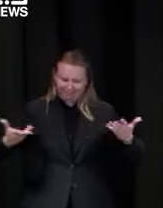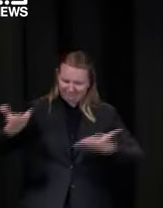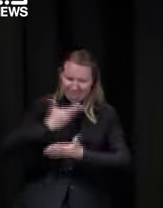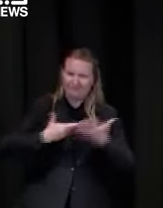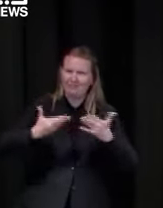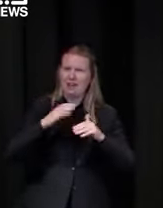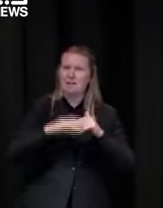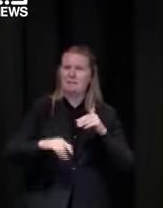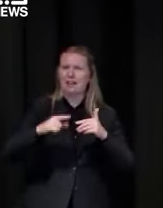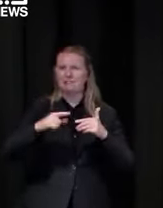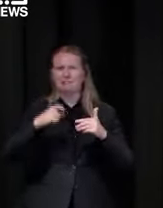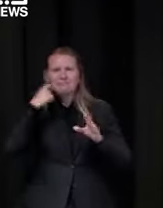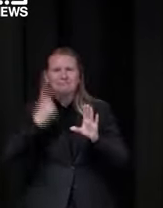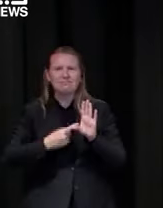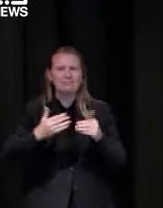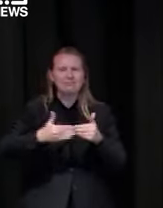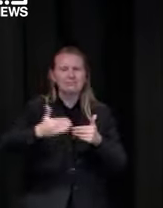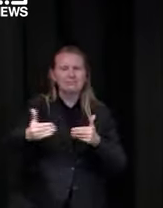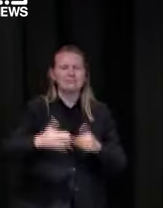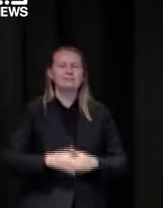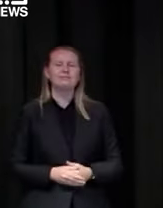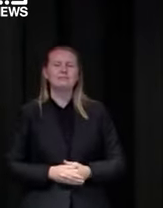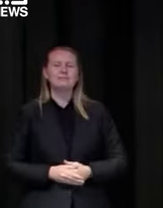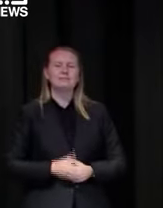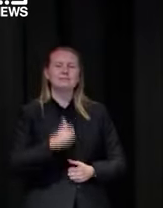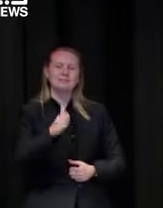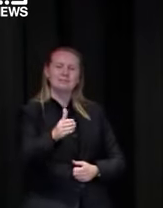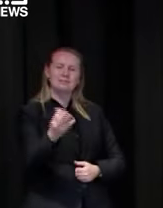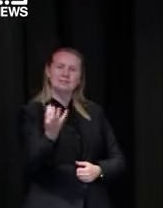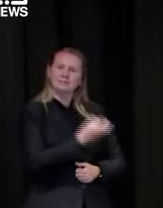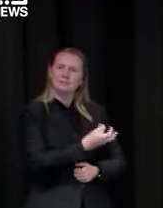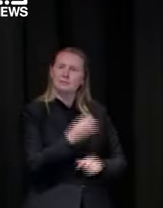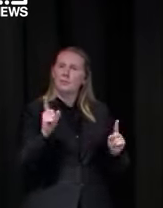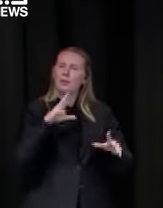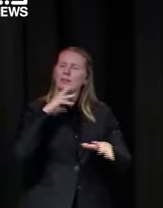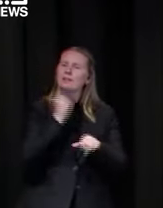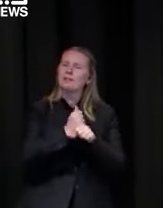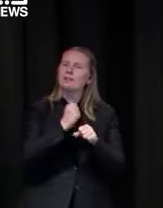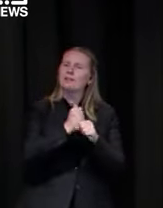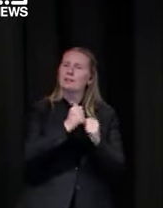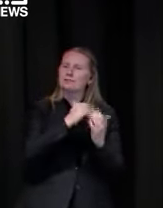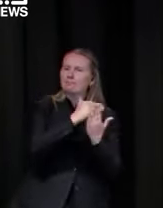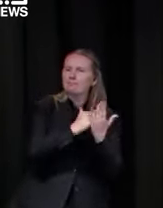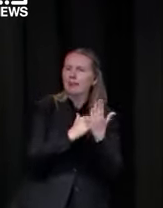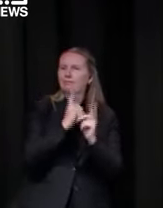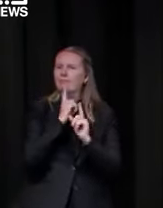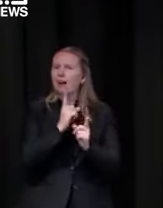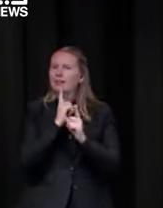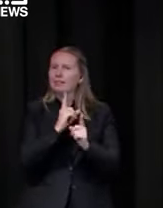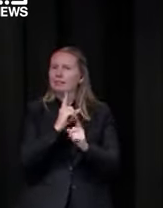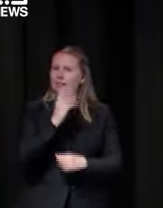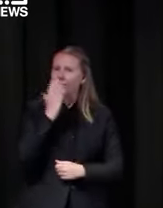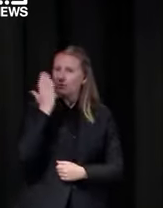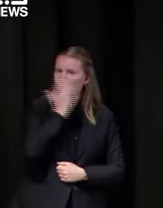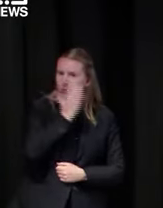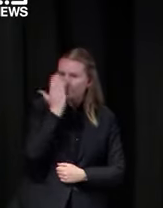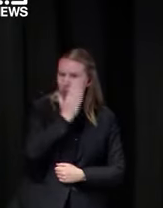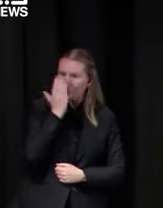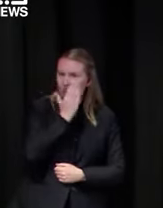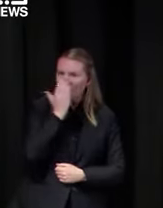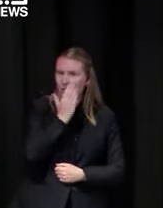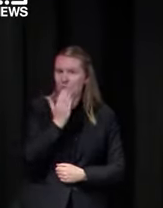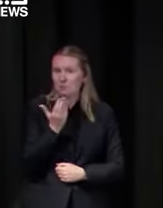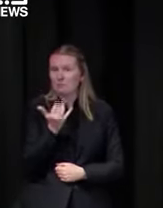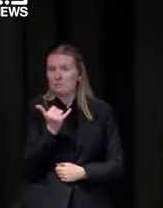just on that though um what is the government's sort of policy or advice for schools who might be dealing with large